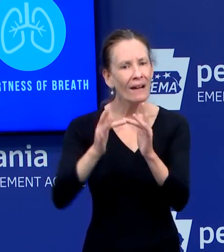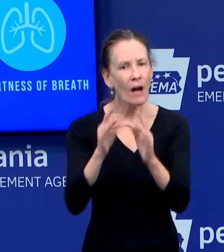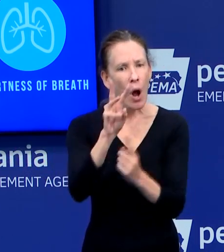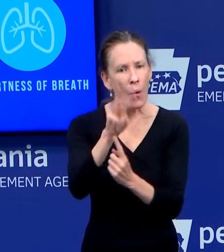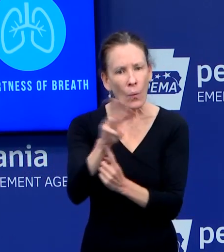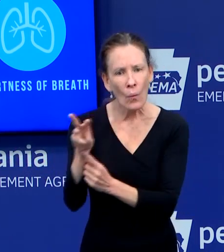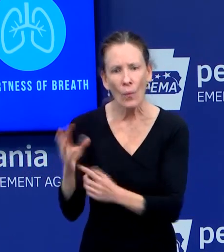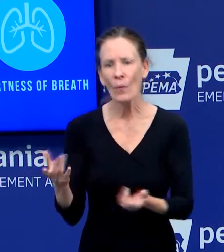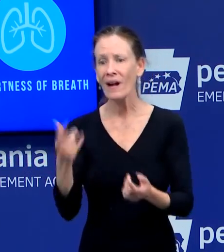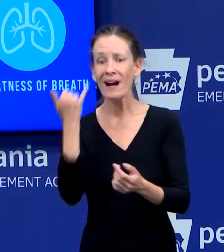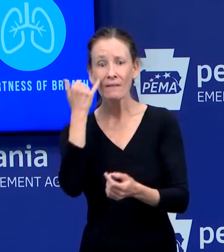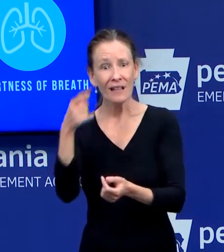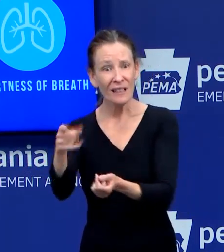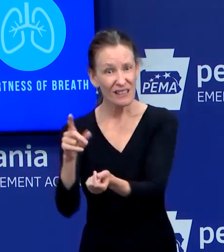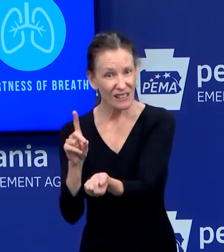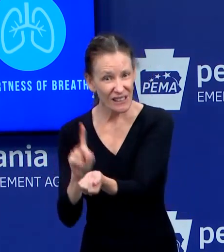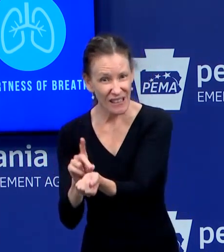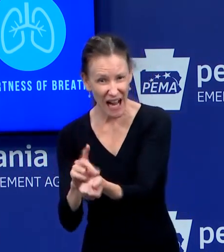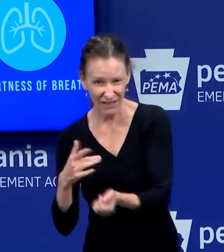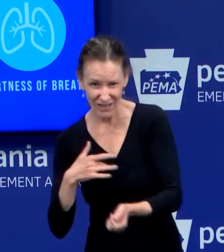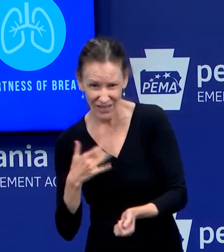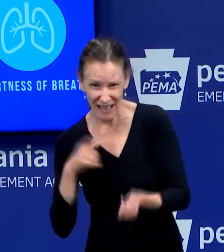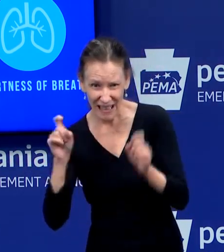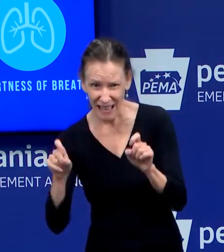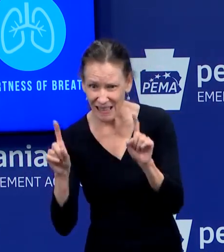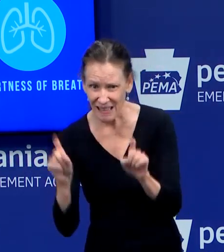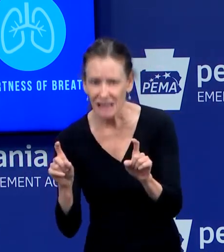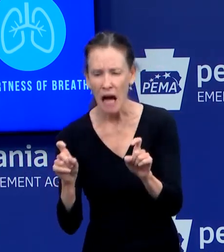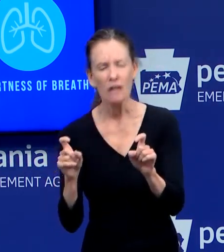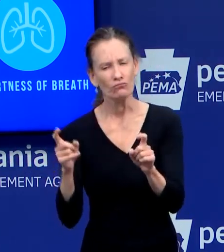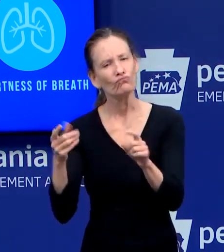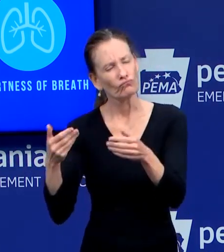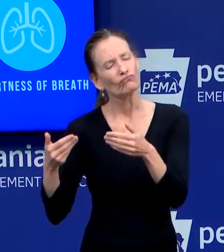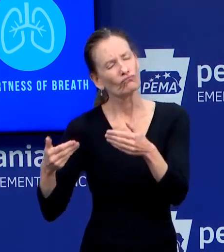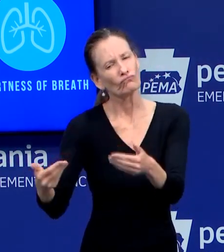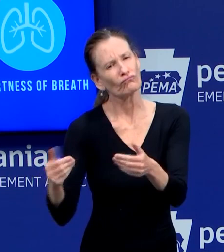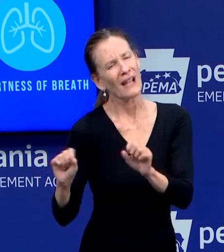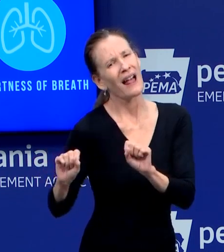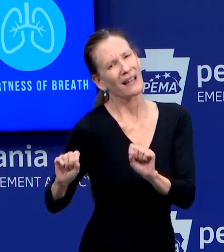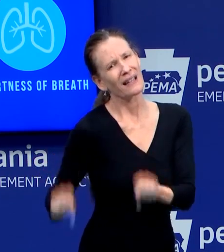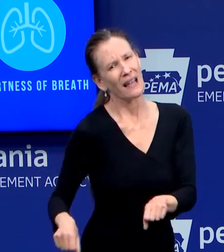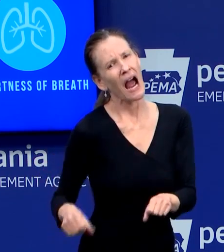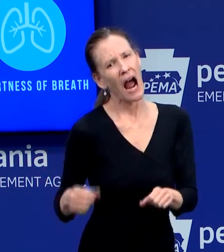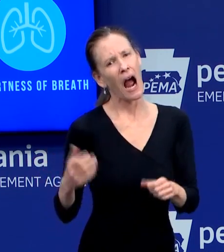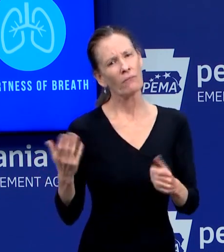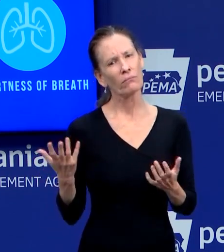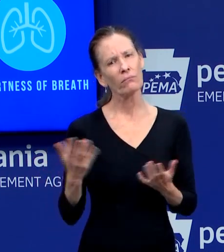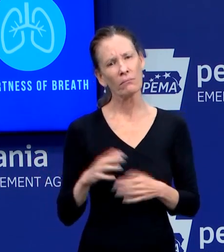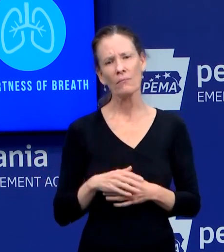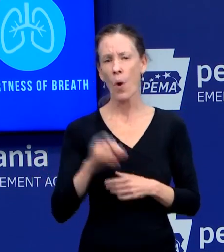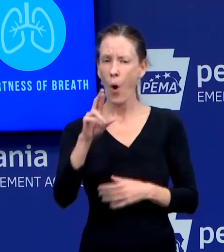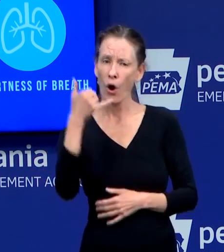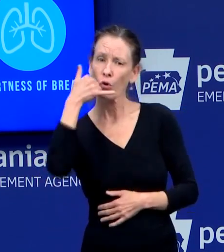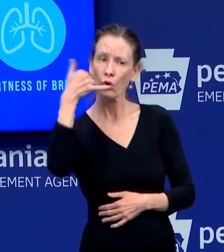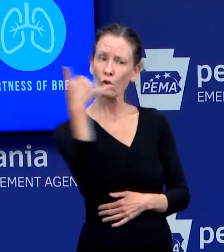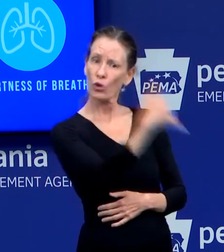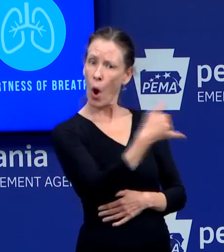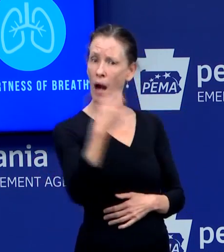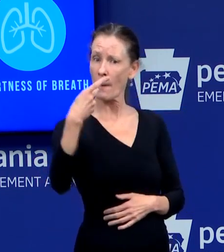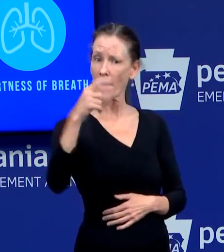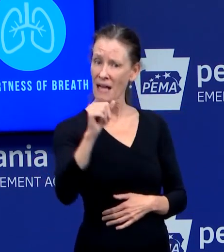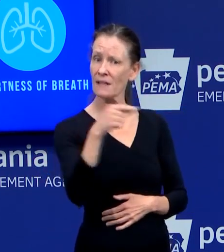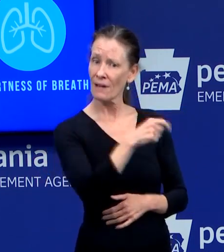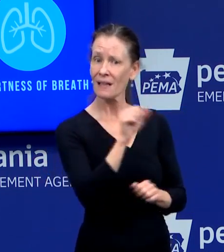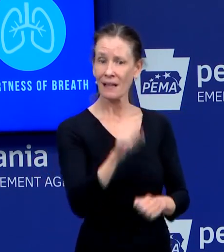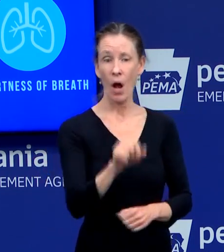provider feels that a test can be done, it can be done. But it's fine to call us and discuss it at 1-877-PA-HEALTH.